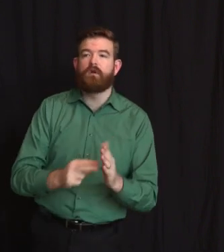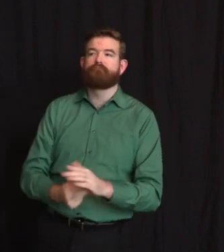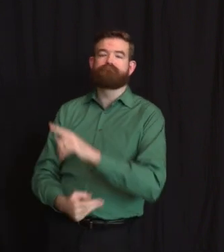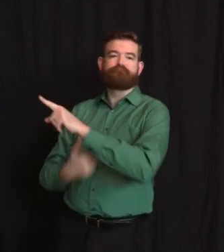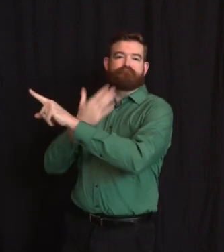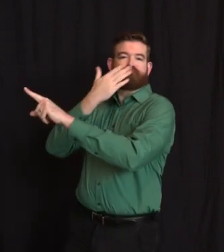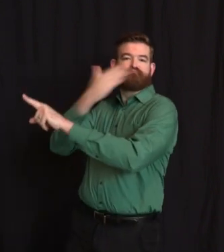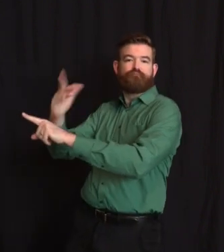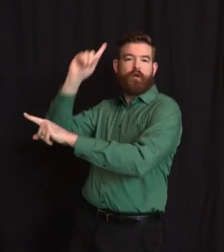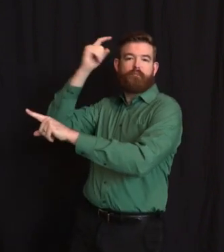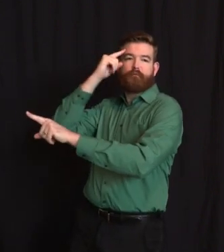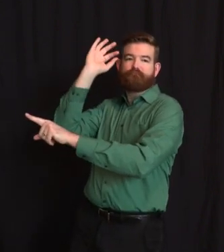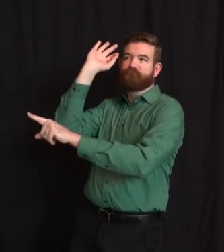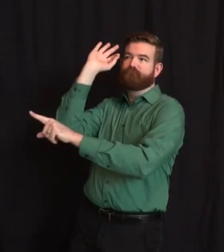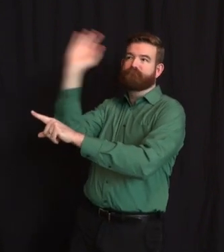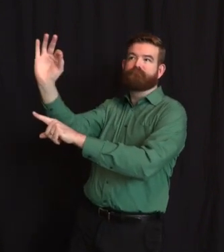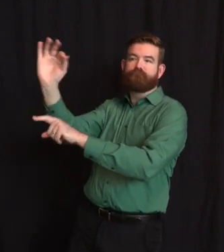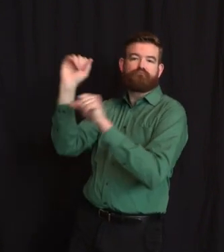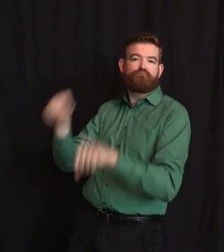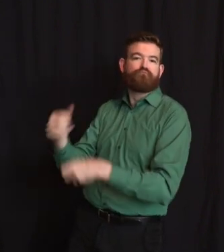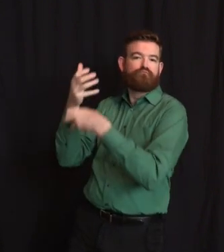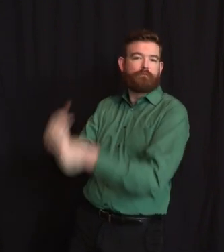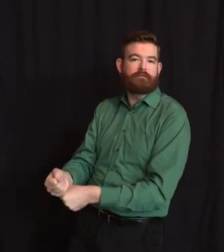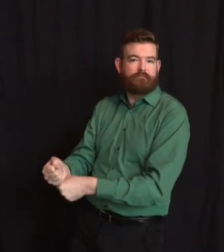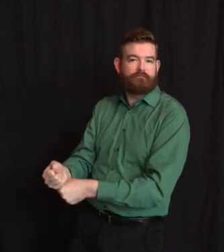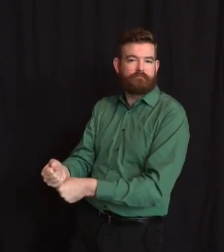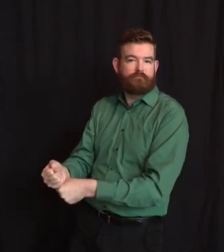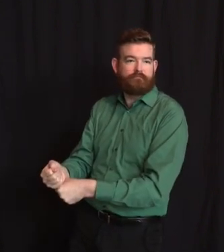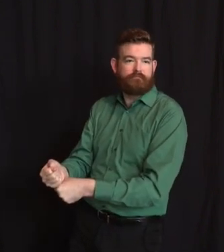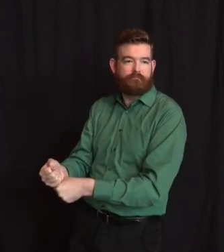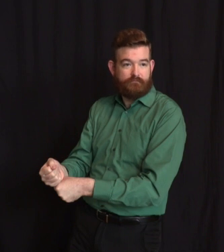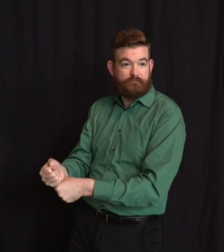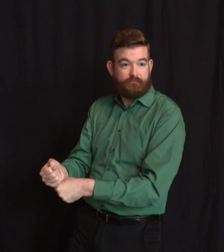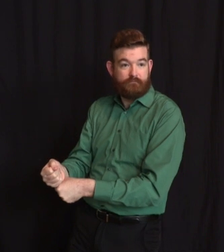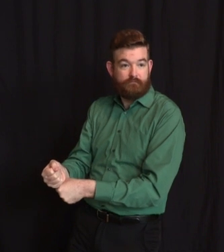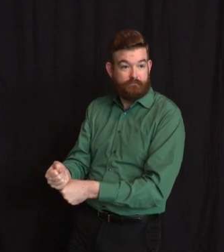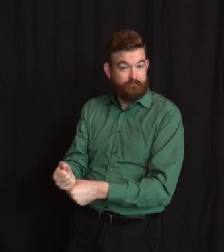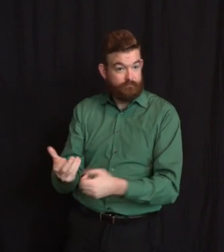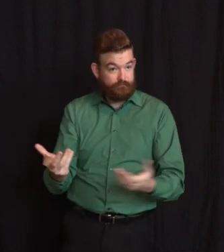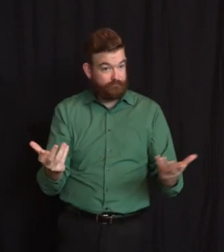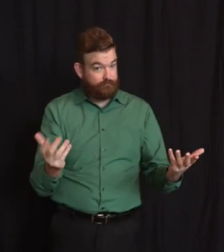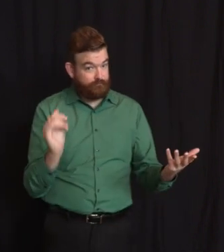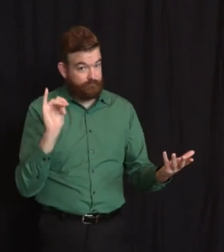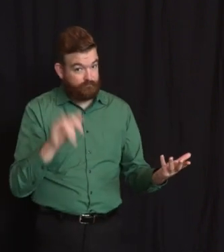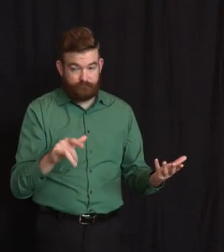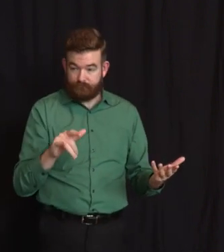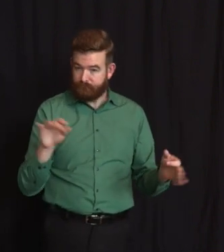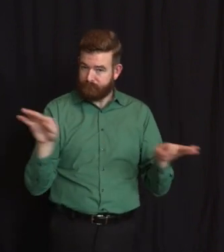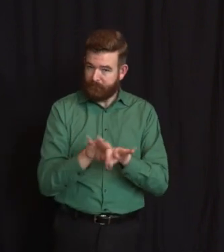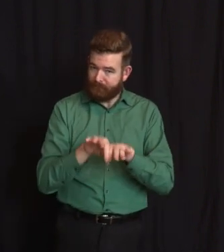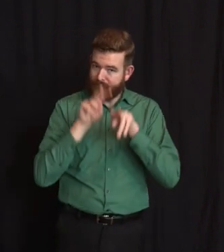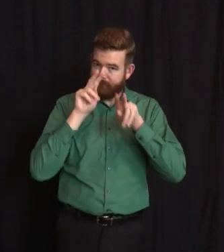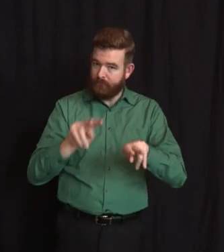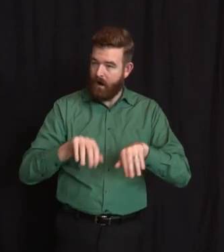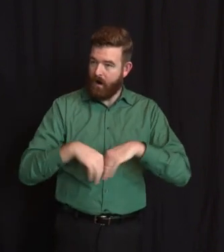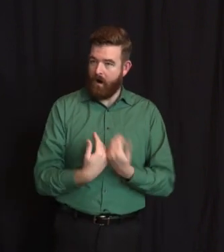New Jersey, I think. This is a moral test for us all. The last thing we can do is relax and get complacent.